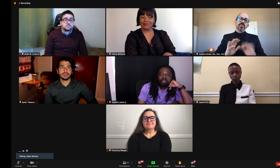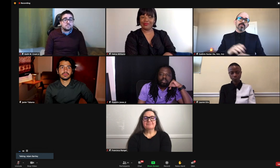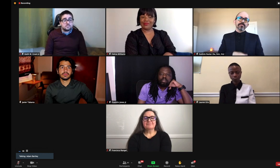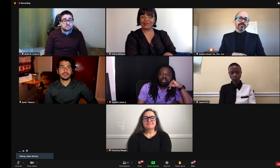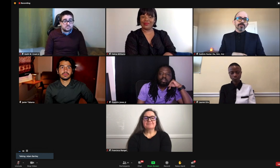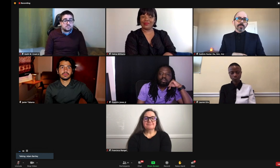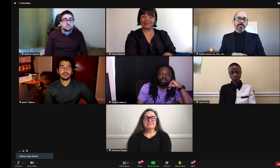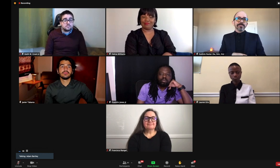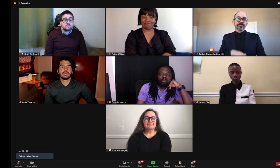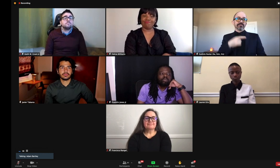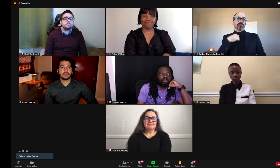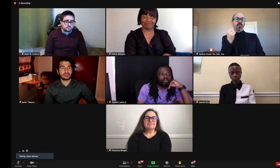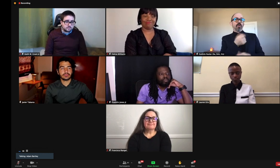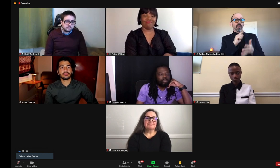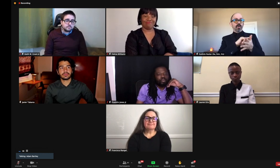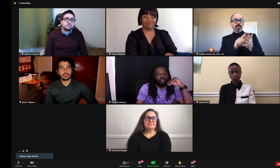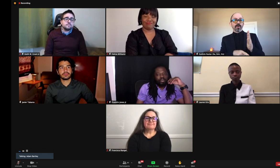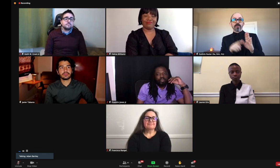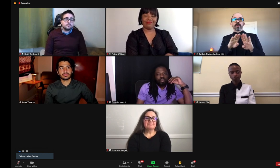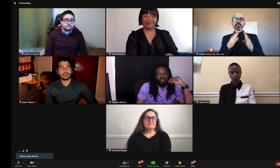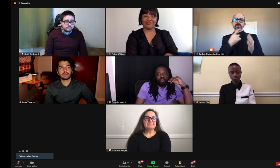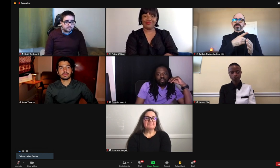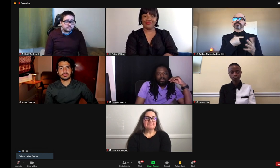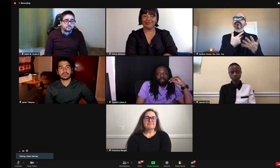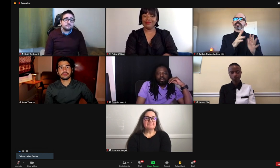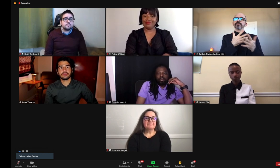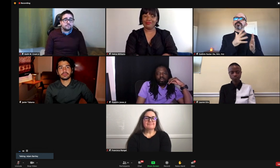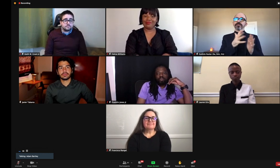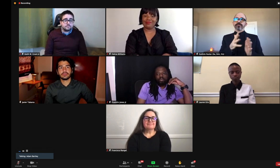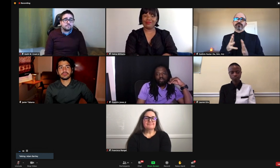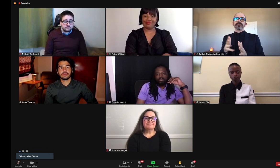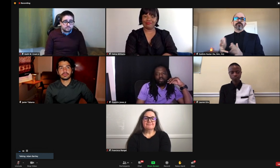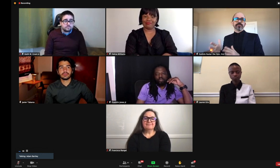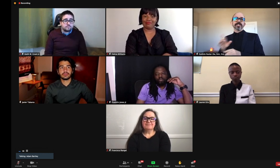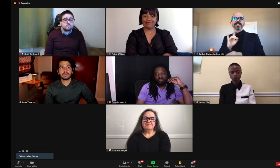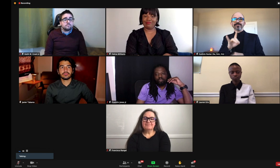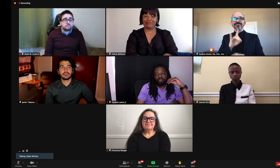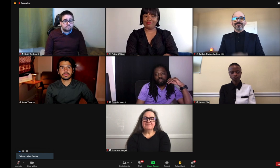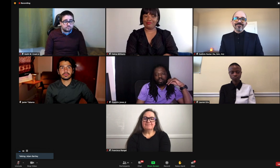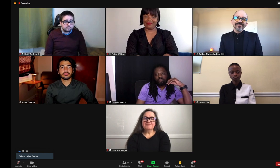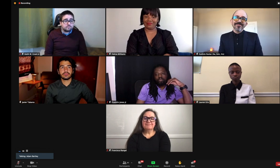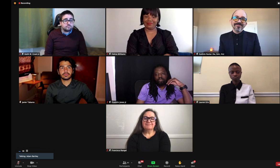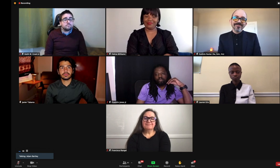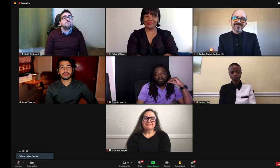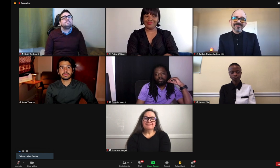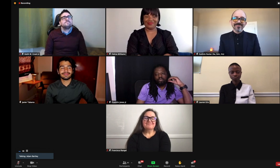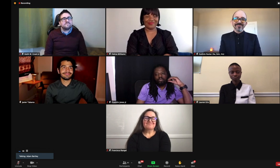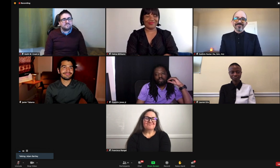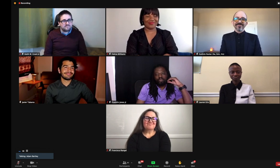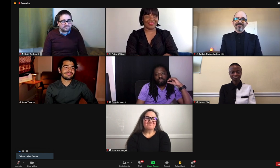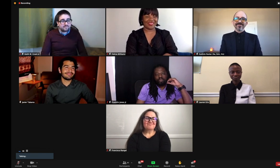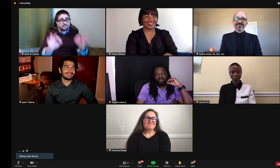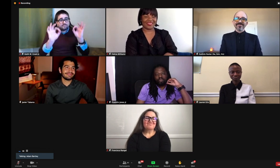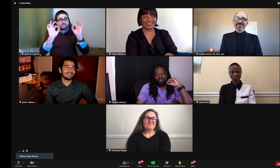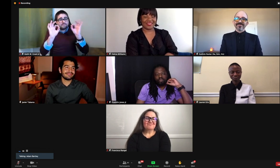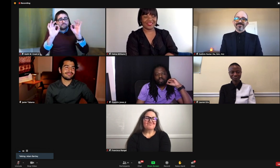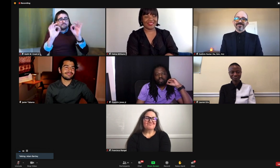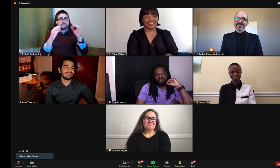And I would suggest being very cautious about that process. We have learned a great deal of lessons